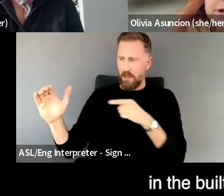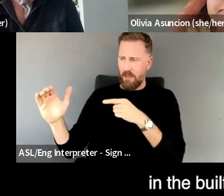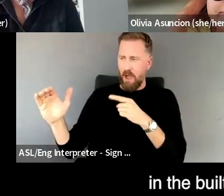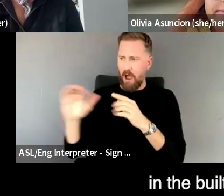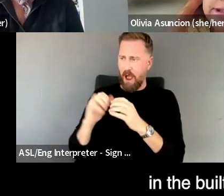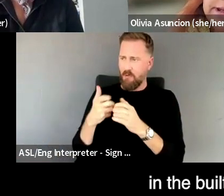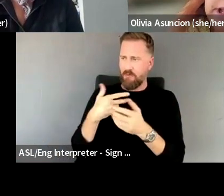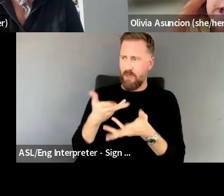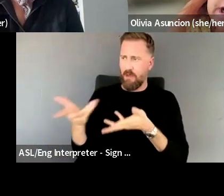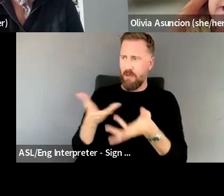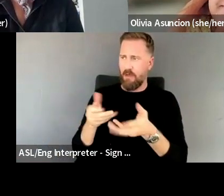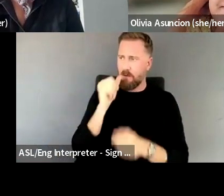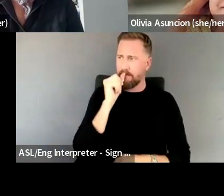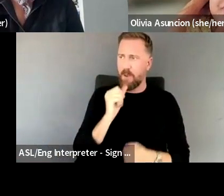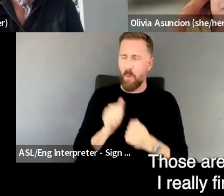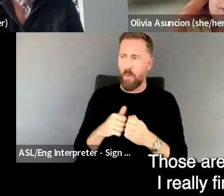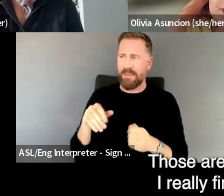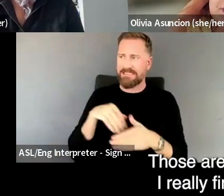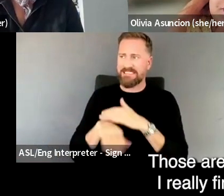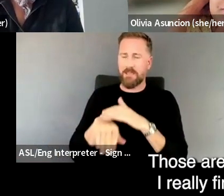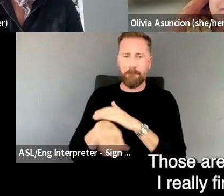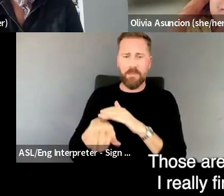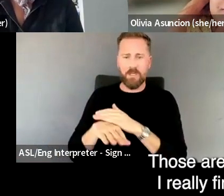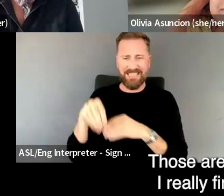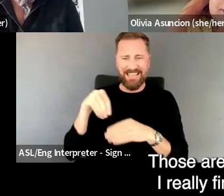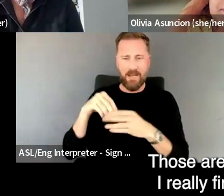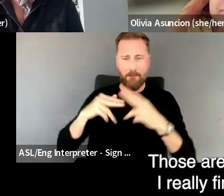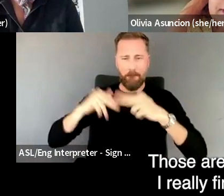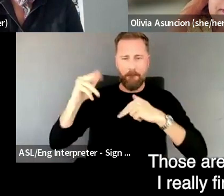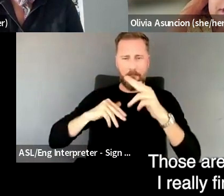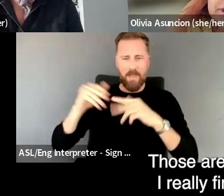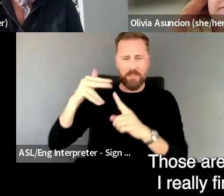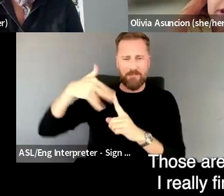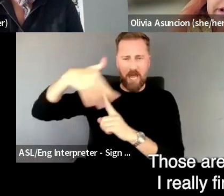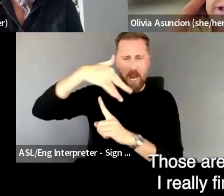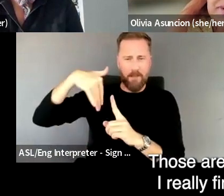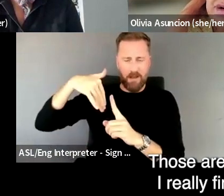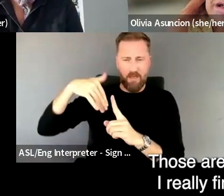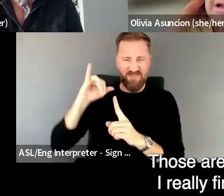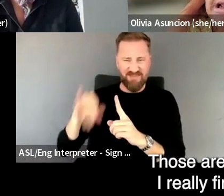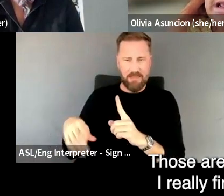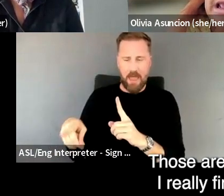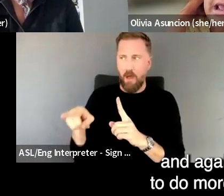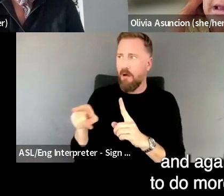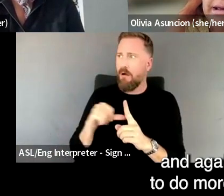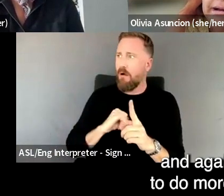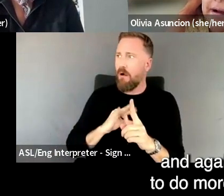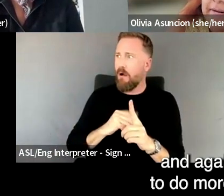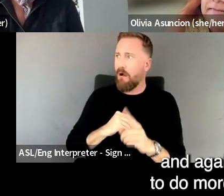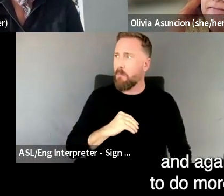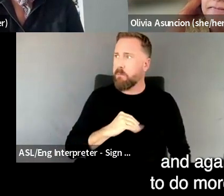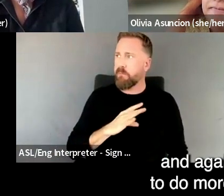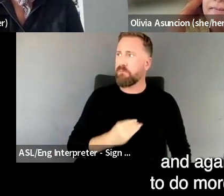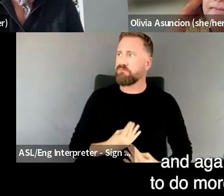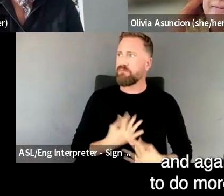and the built environment. Um, those are, those are the ways that I really find inspiration and,